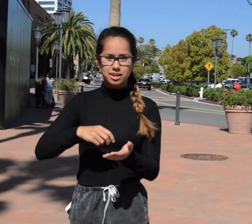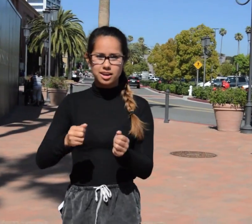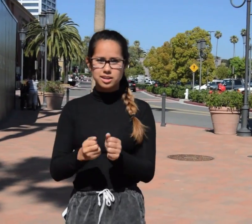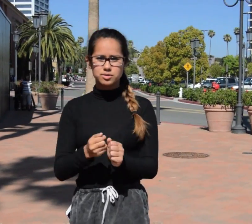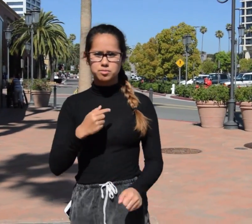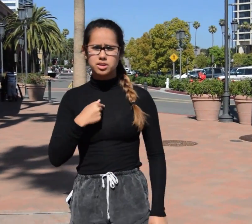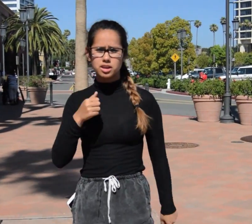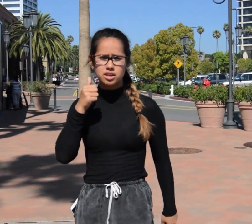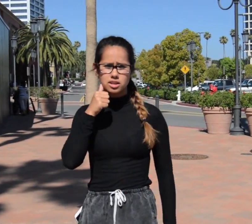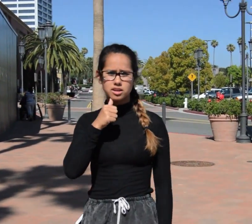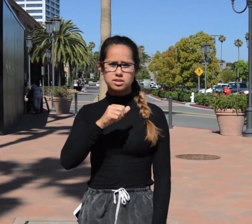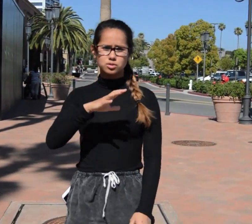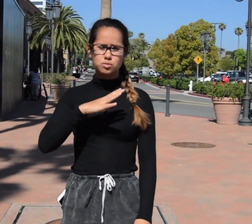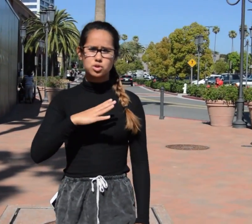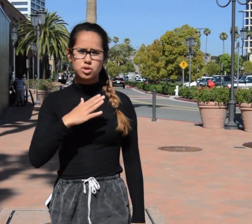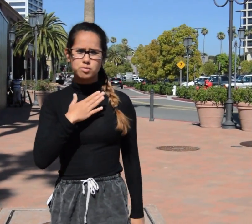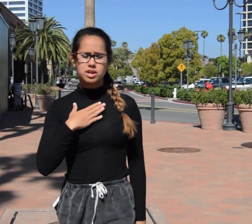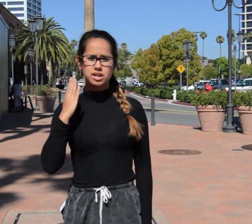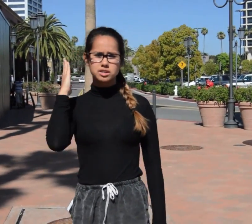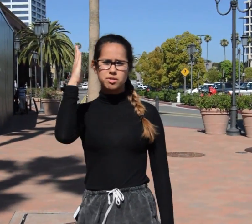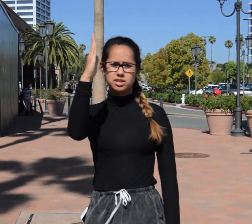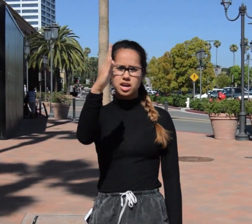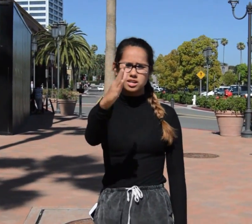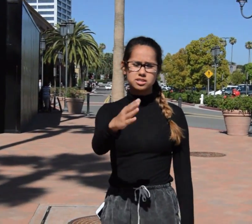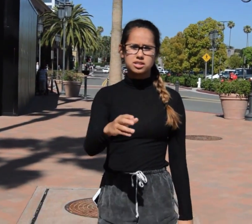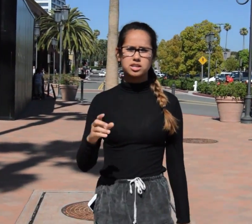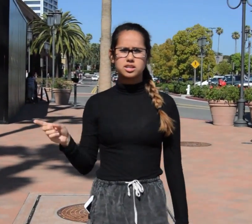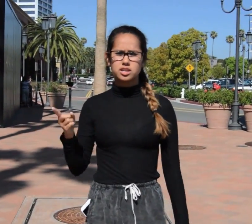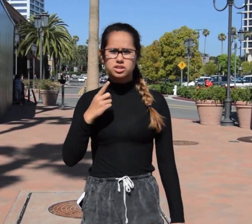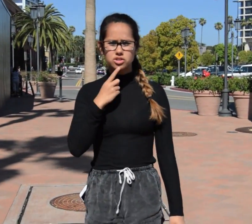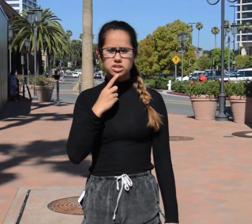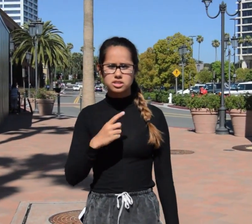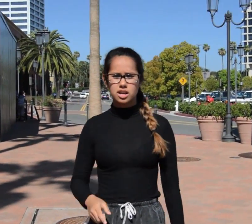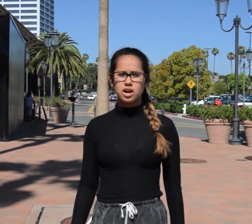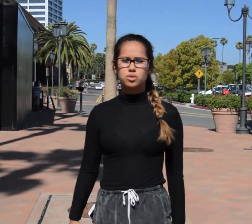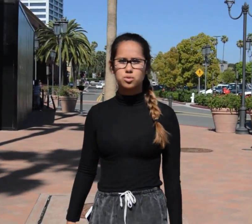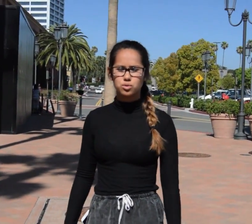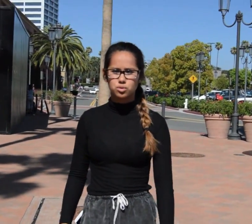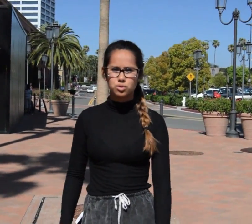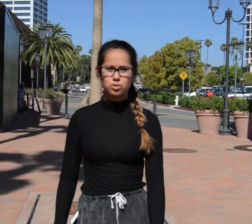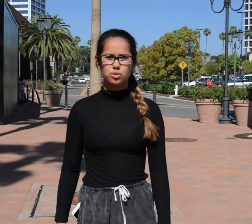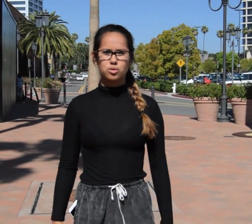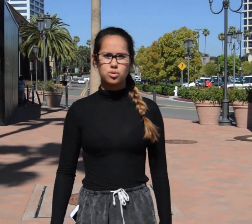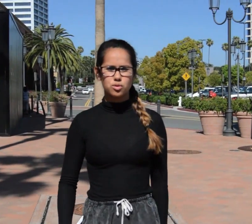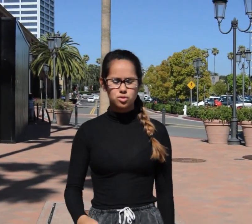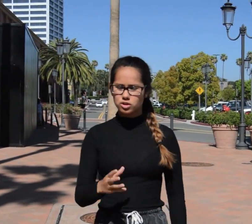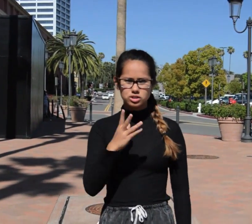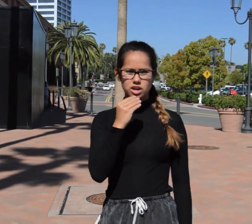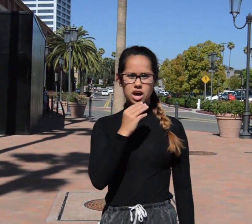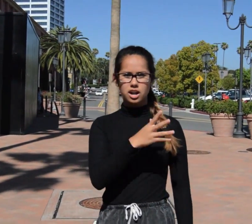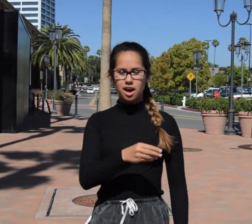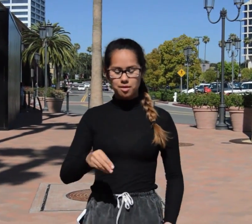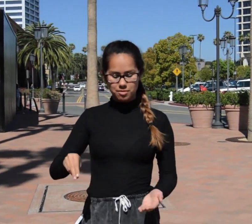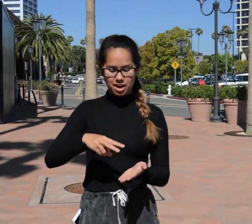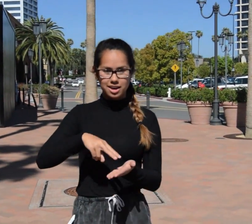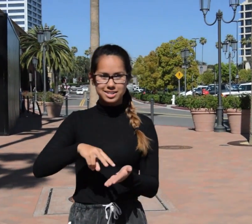dance with me This woman is my destiny She said, ooh, ooh, ooh Shout out and